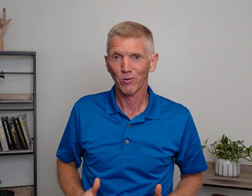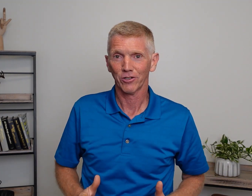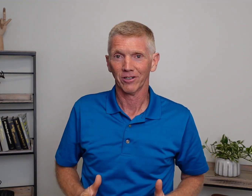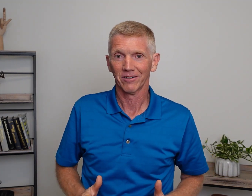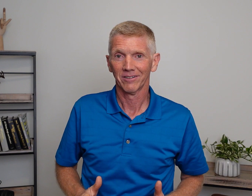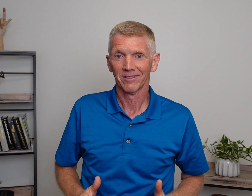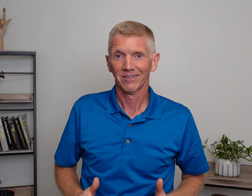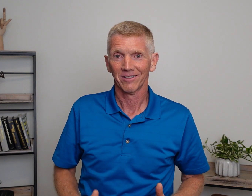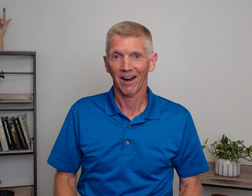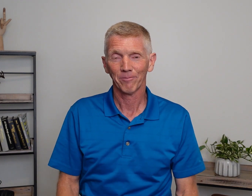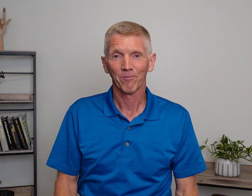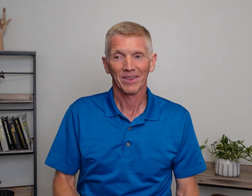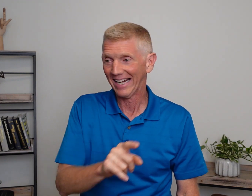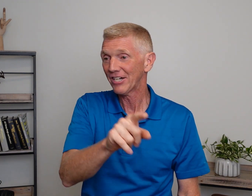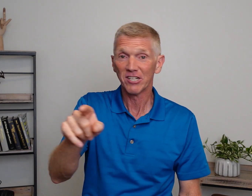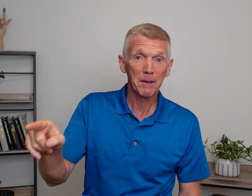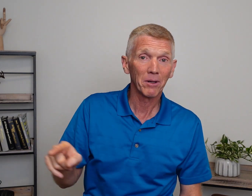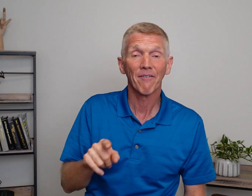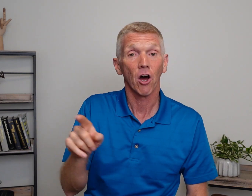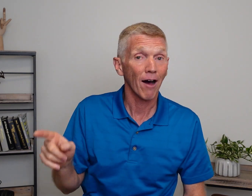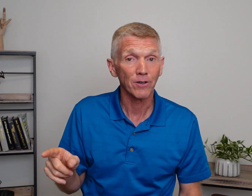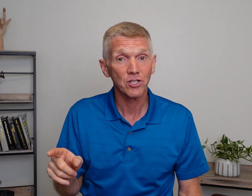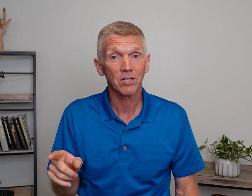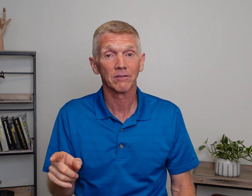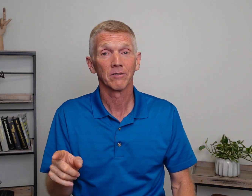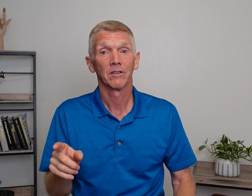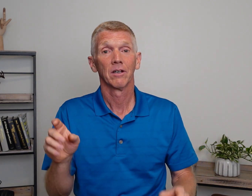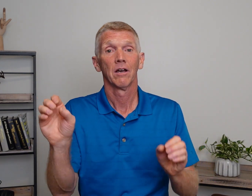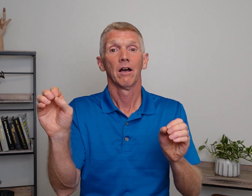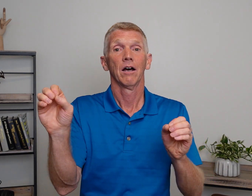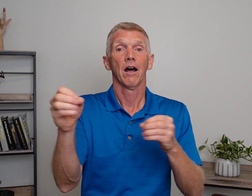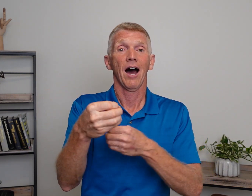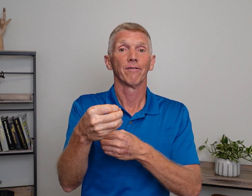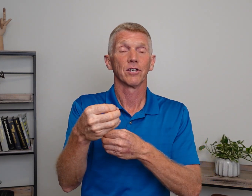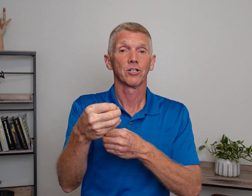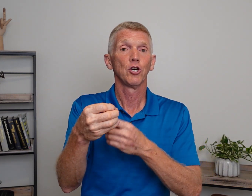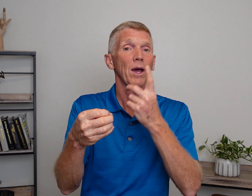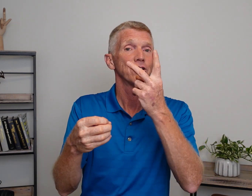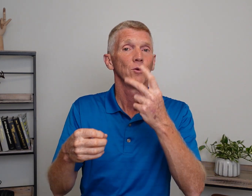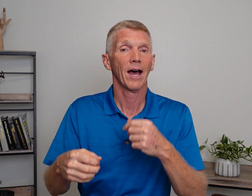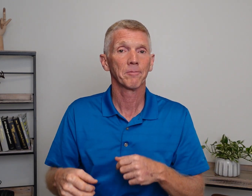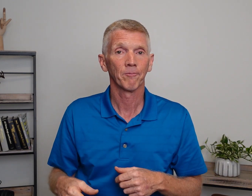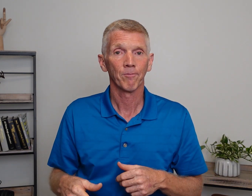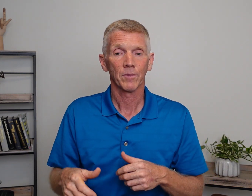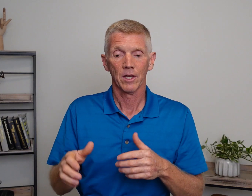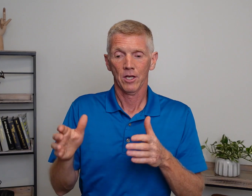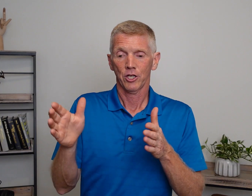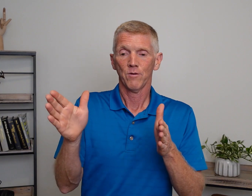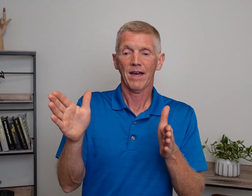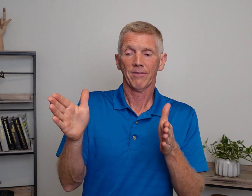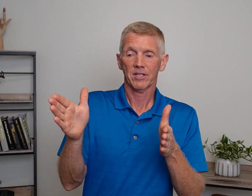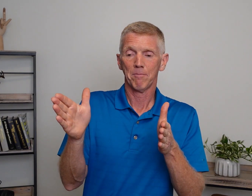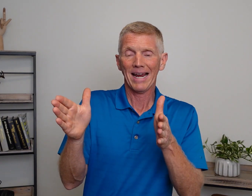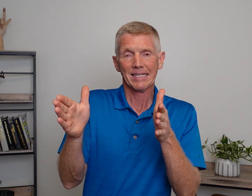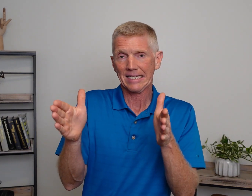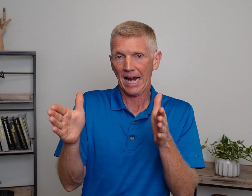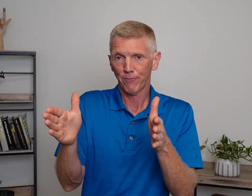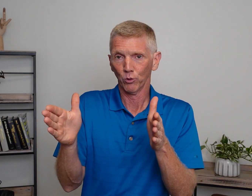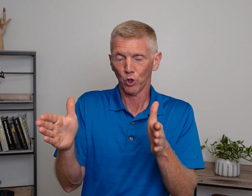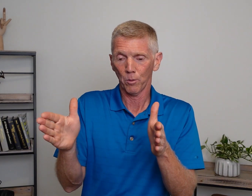Counselor. All right? And each of these people have an office. An office. Two ways to do that. You've got this basic sign for room.